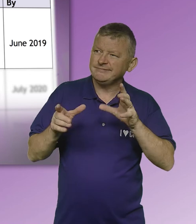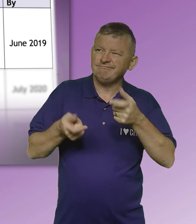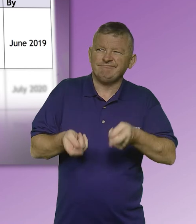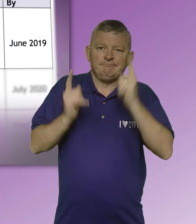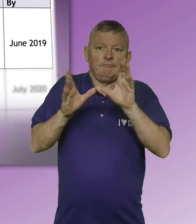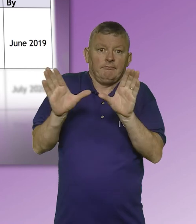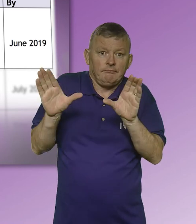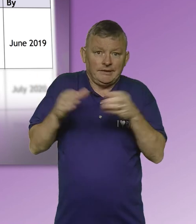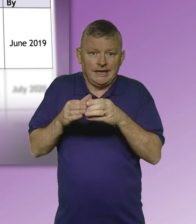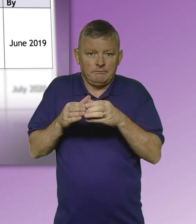While BOM.